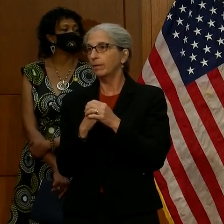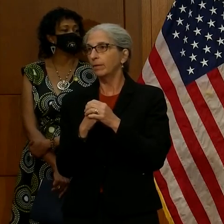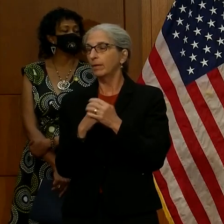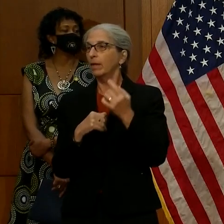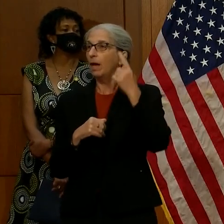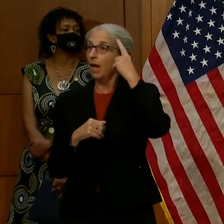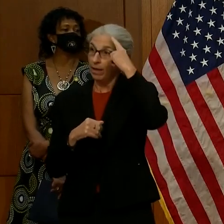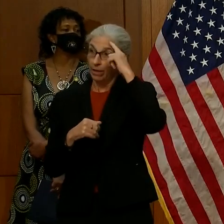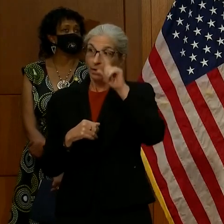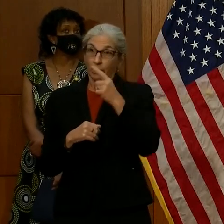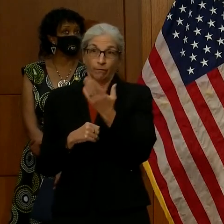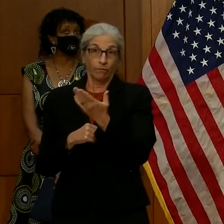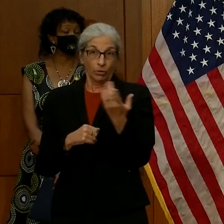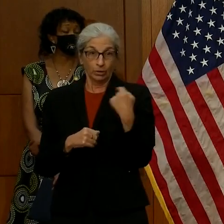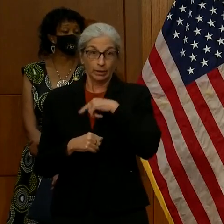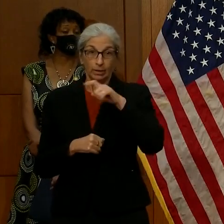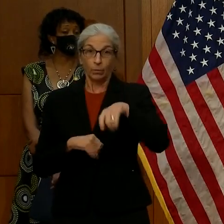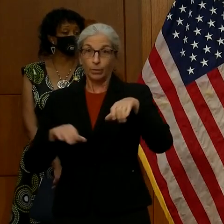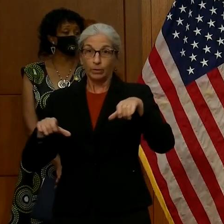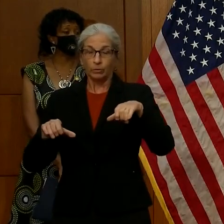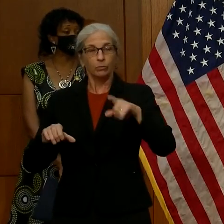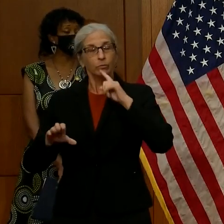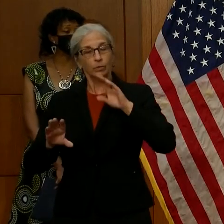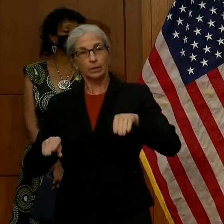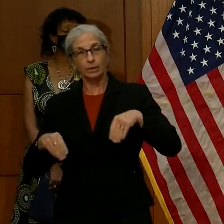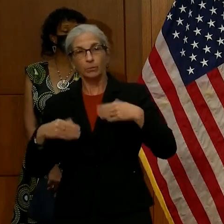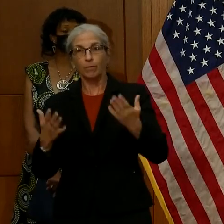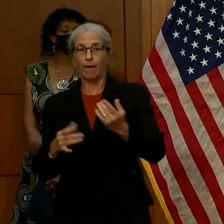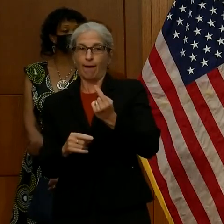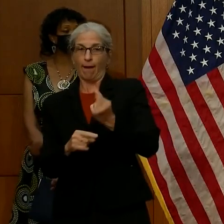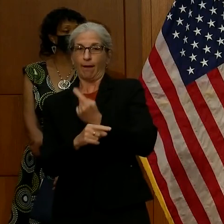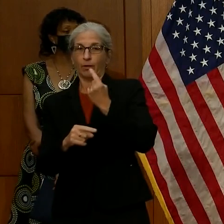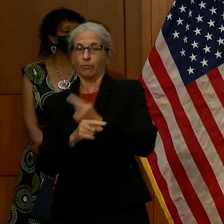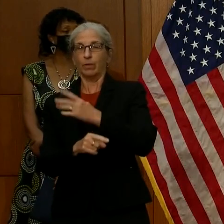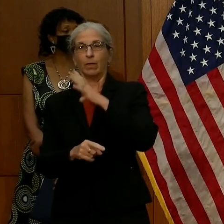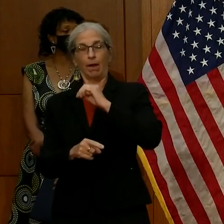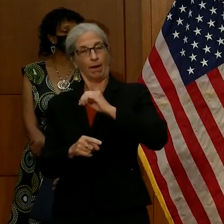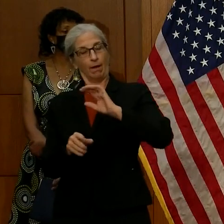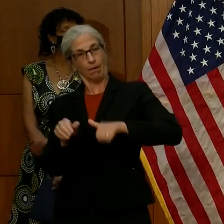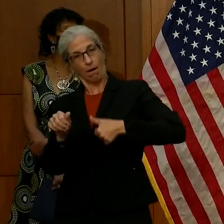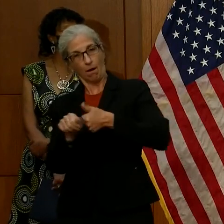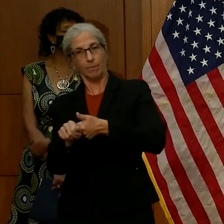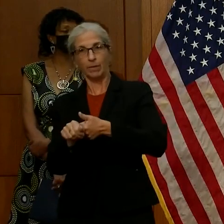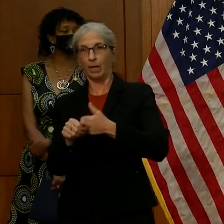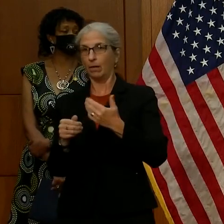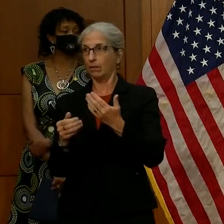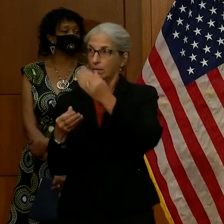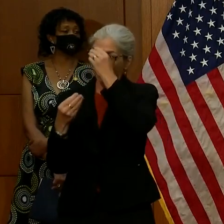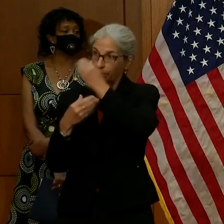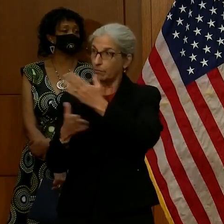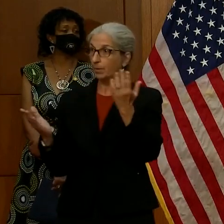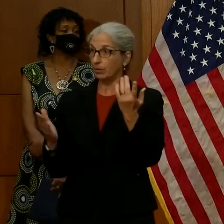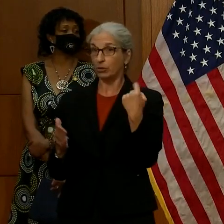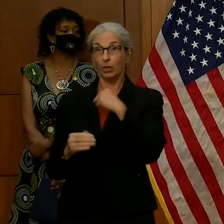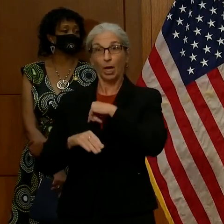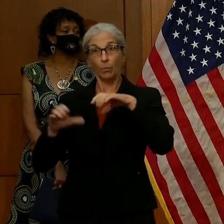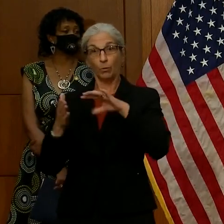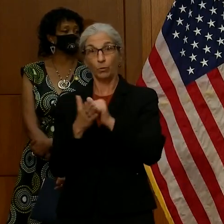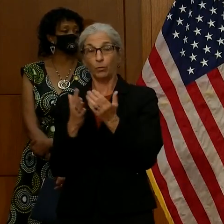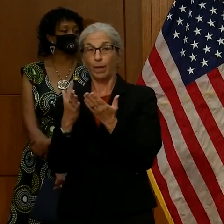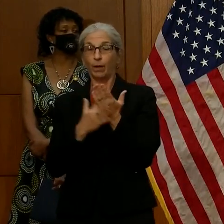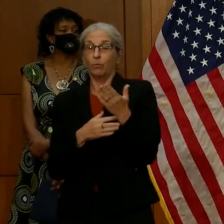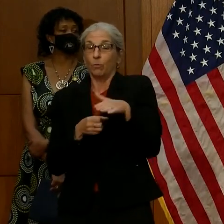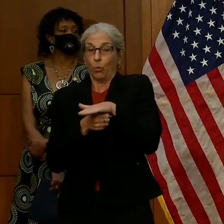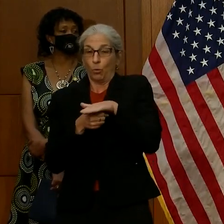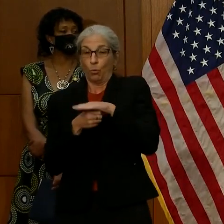the first step is to continue to provide accurate and updated information. And that happens through our local health